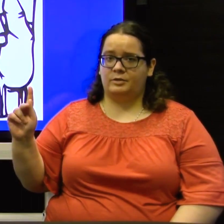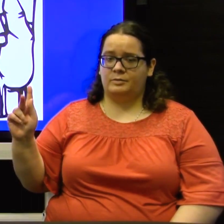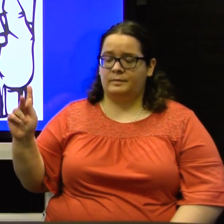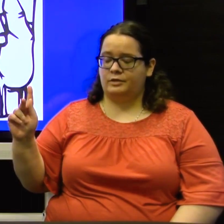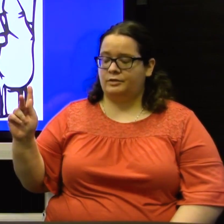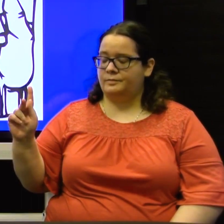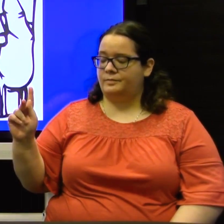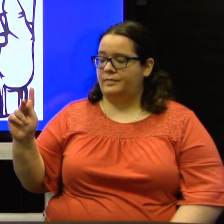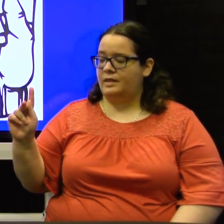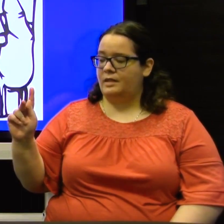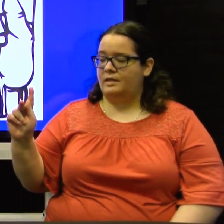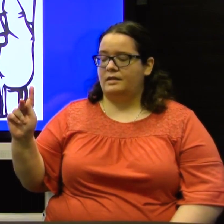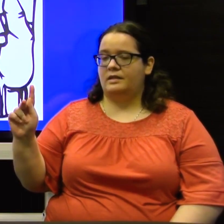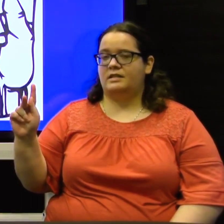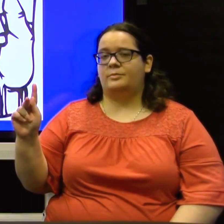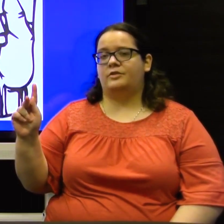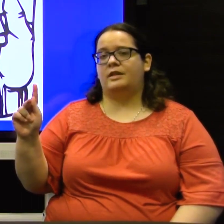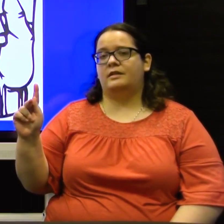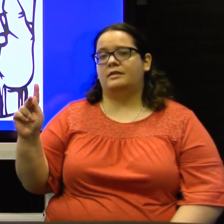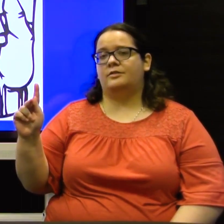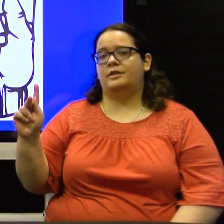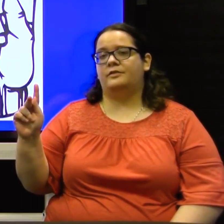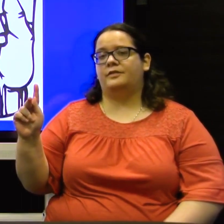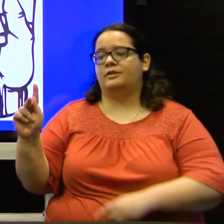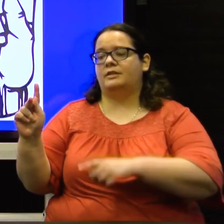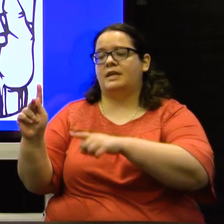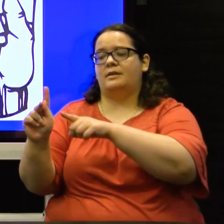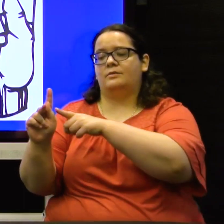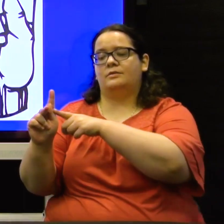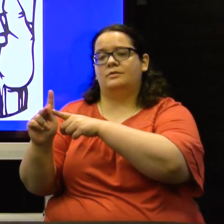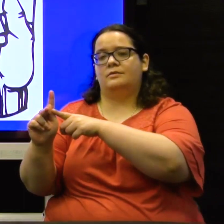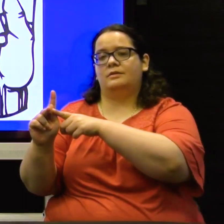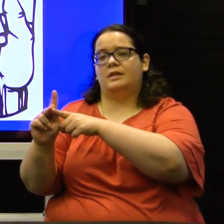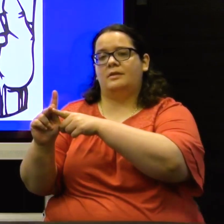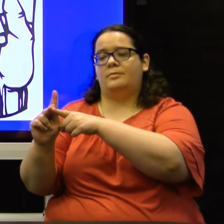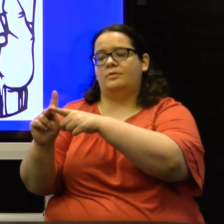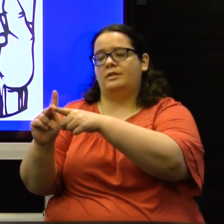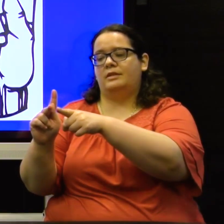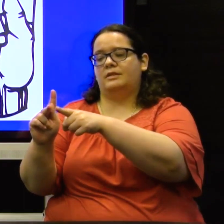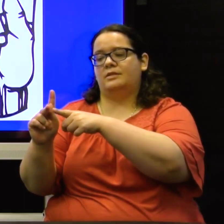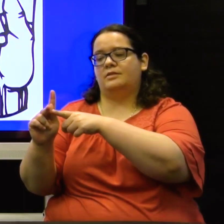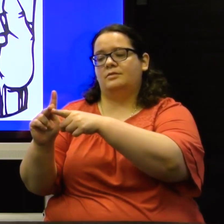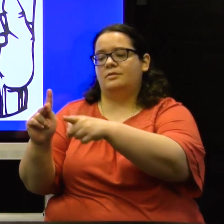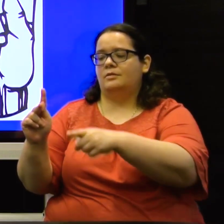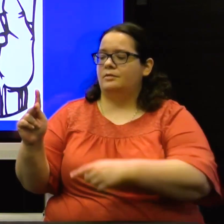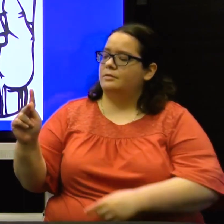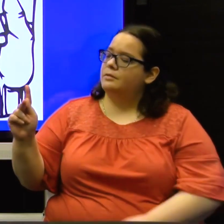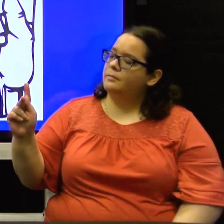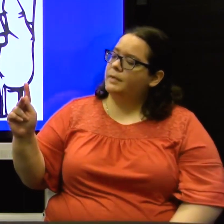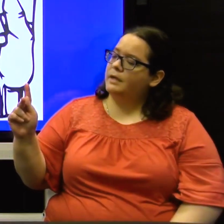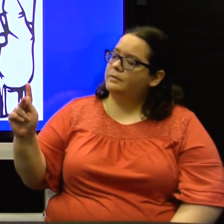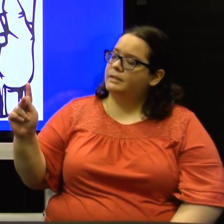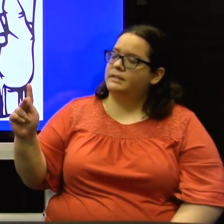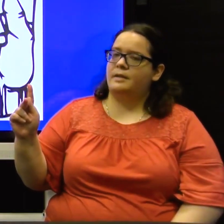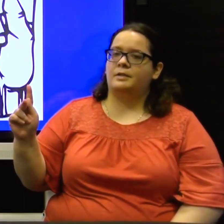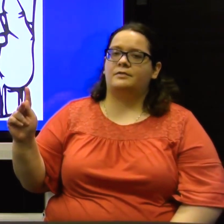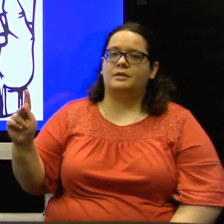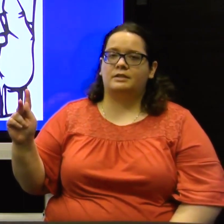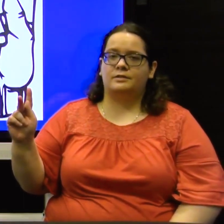most people do is they bring their middle finger down so that it points about the same level as the